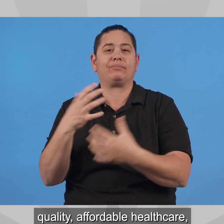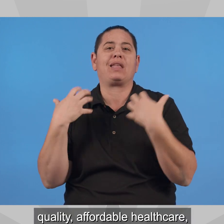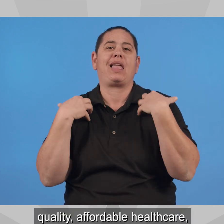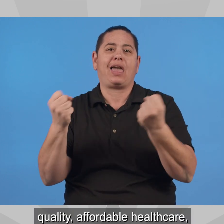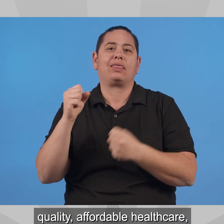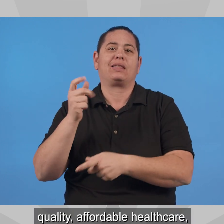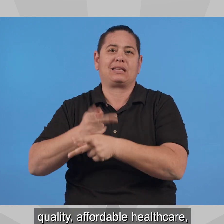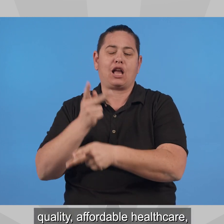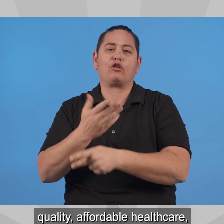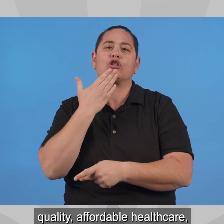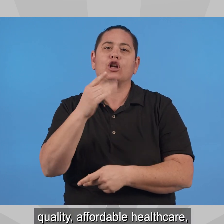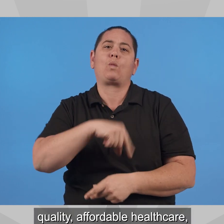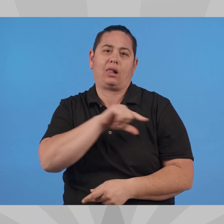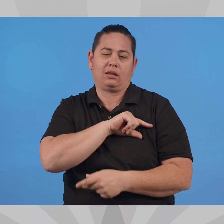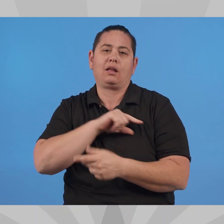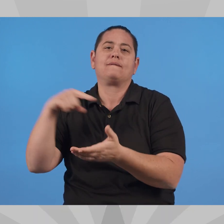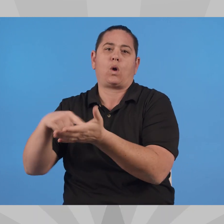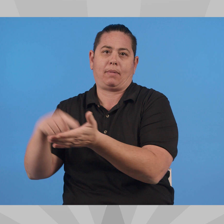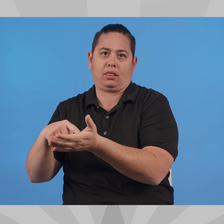and working families.